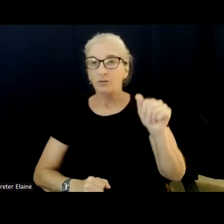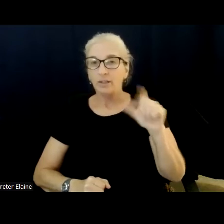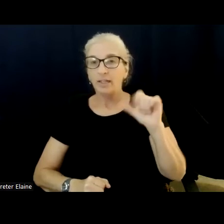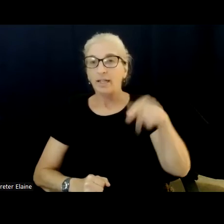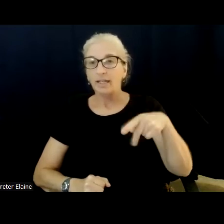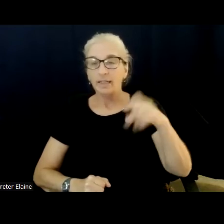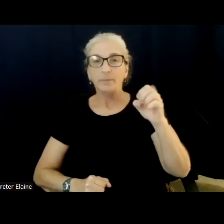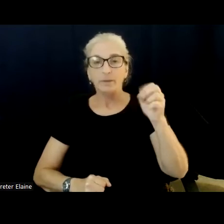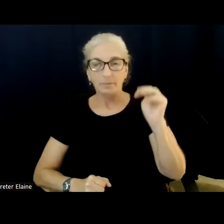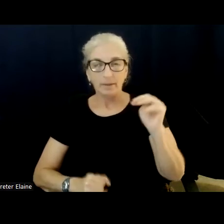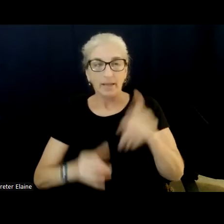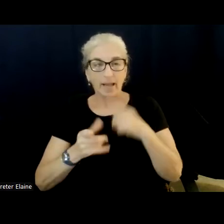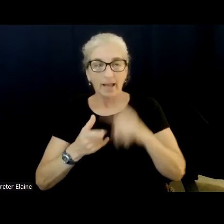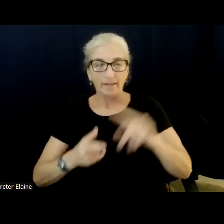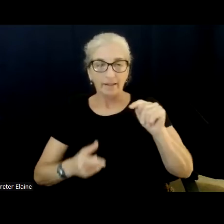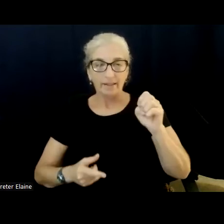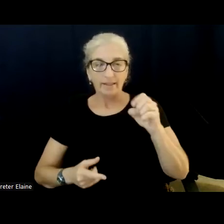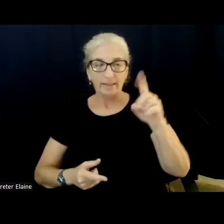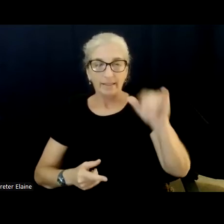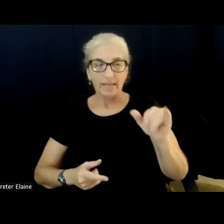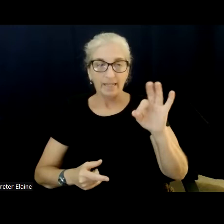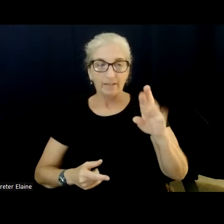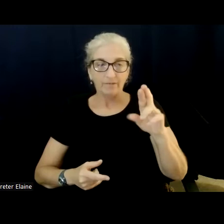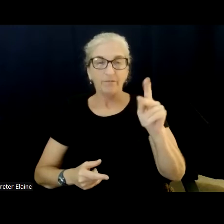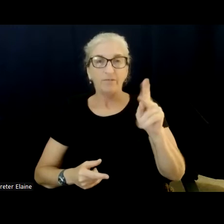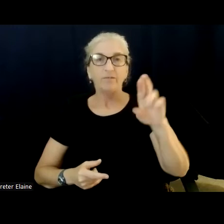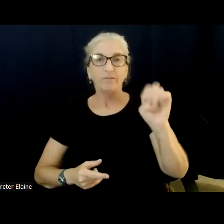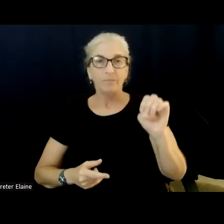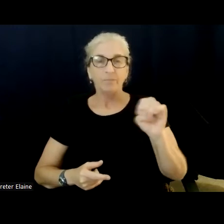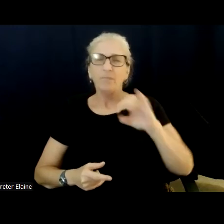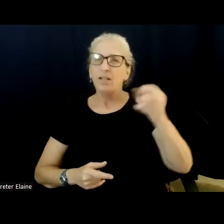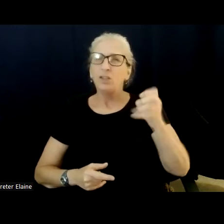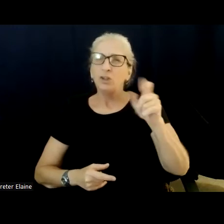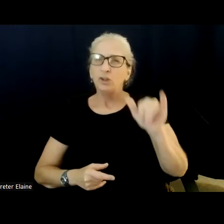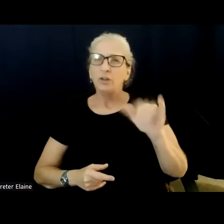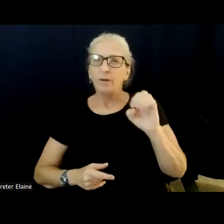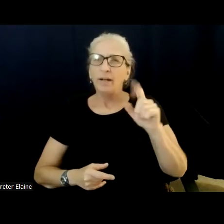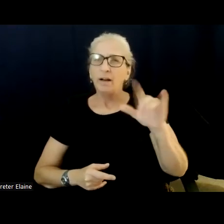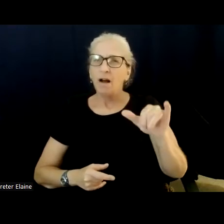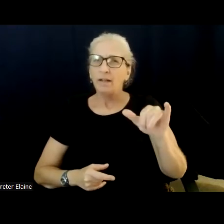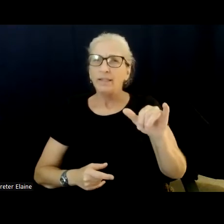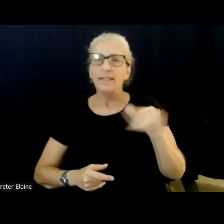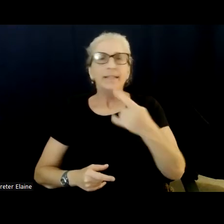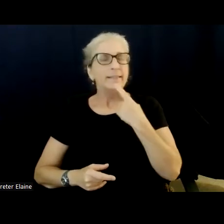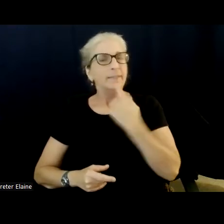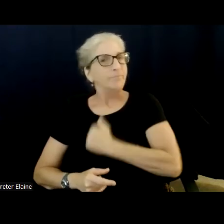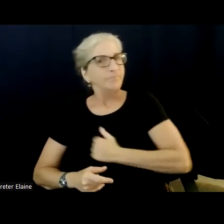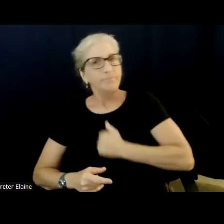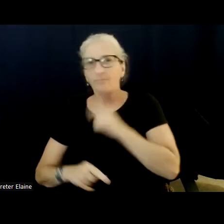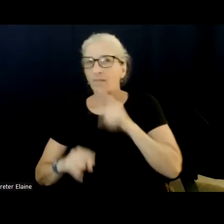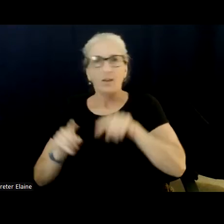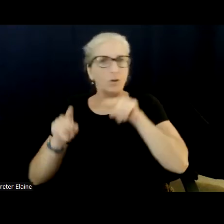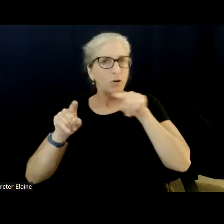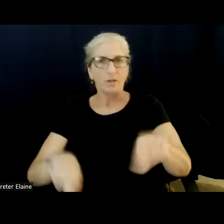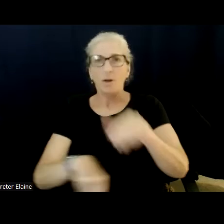Please note that Representative Jerry Connolly responded as soon as we had set the date for the forum letting us know he sends his regrets and was not able